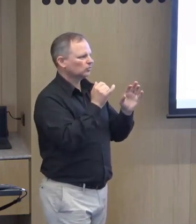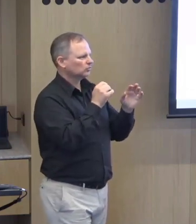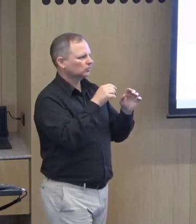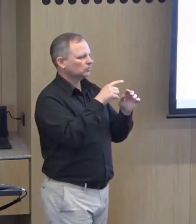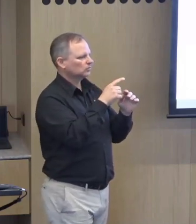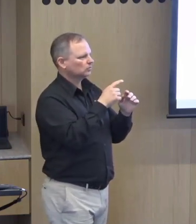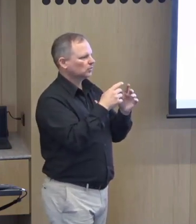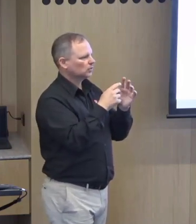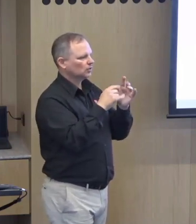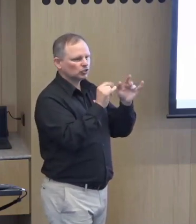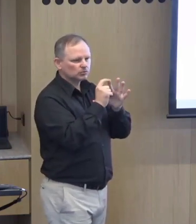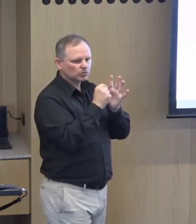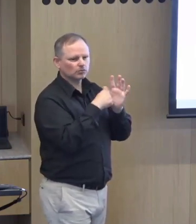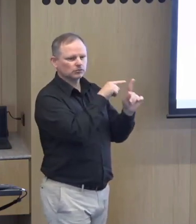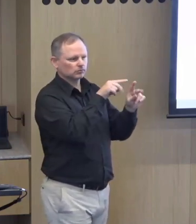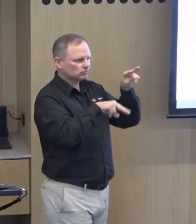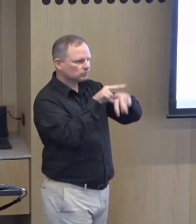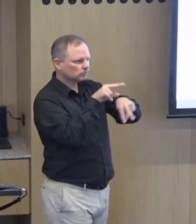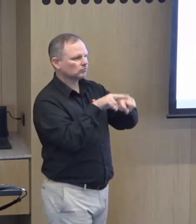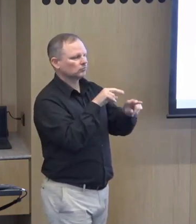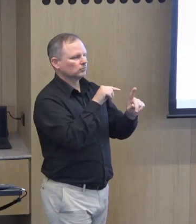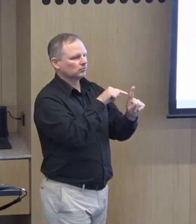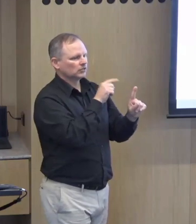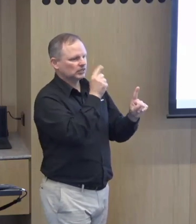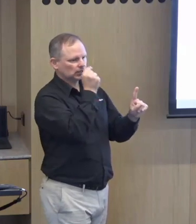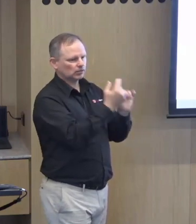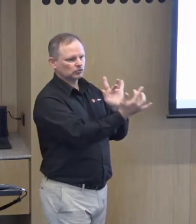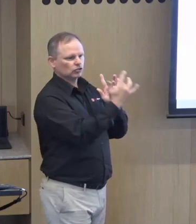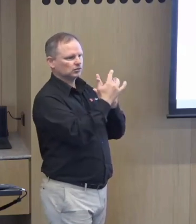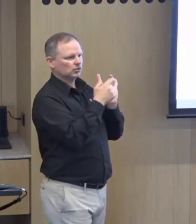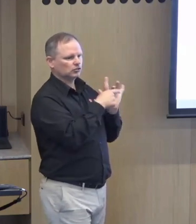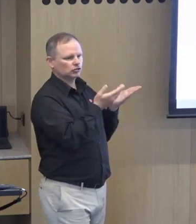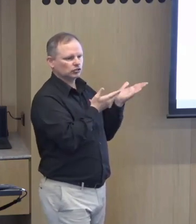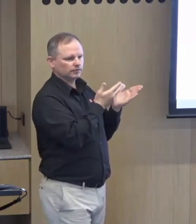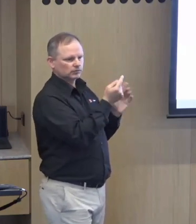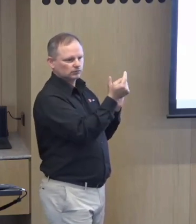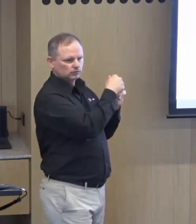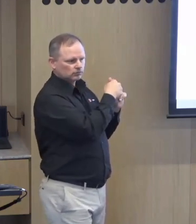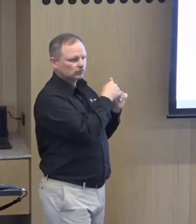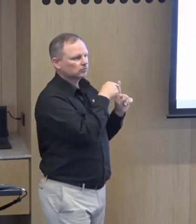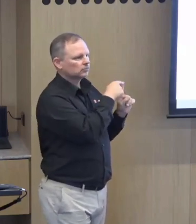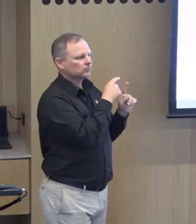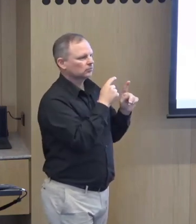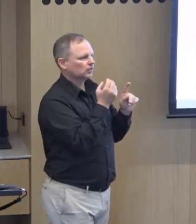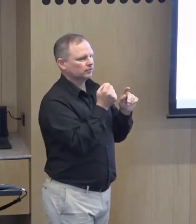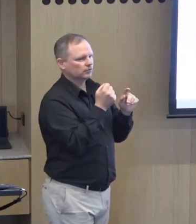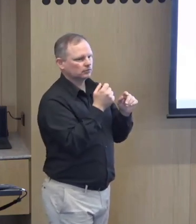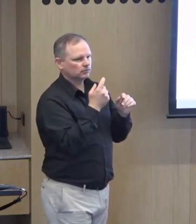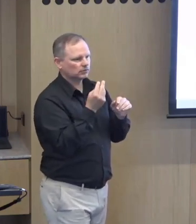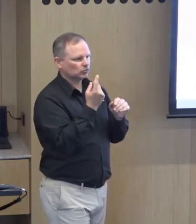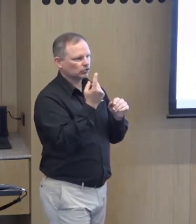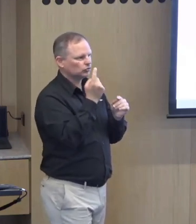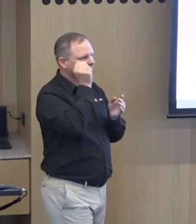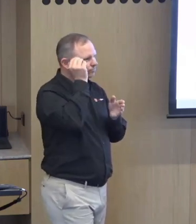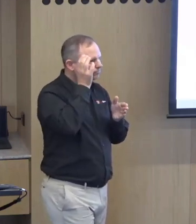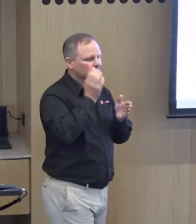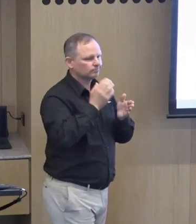and there will be some um but me at an emergency department where they do an assessment and they organize for services to be applied